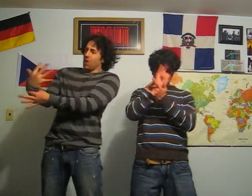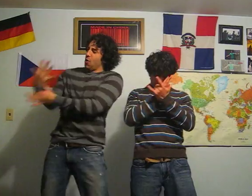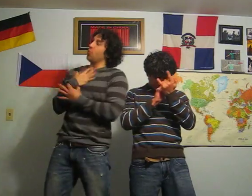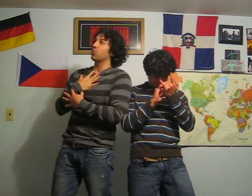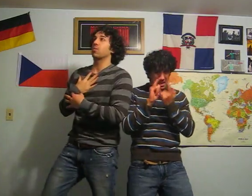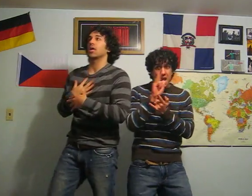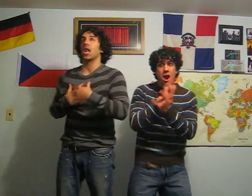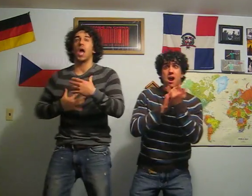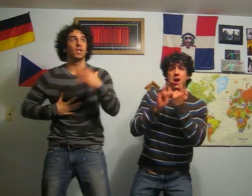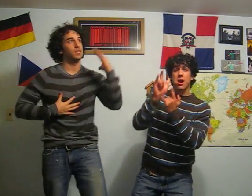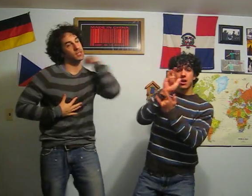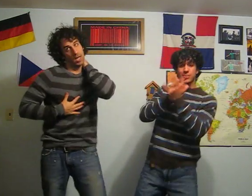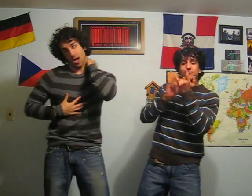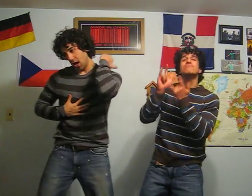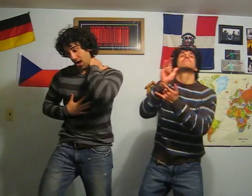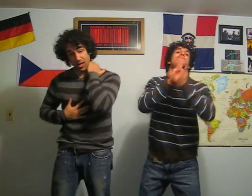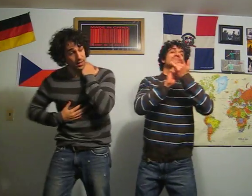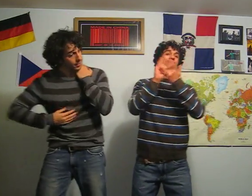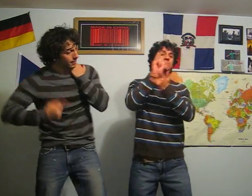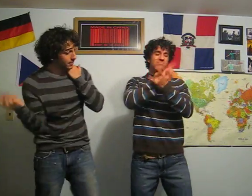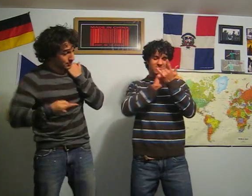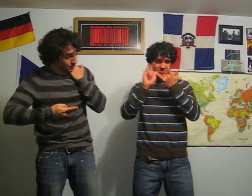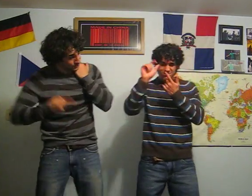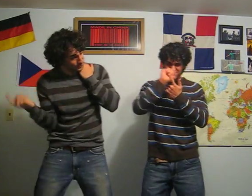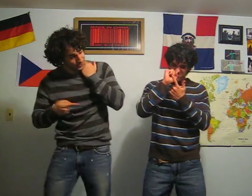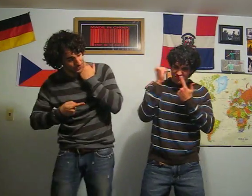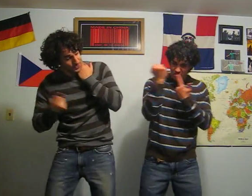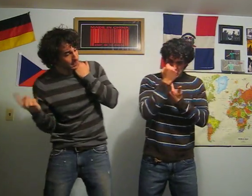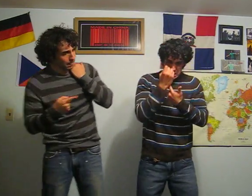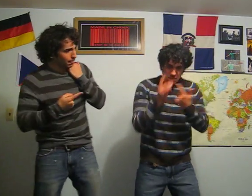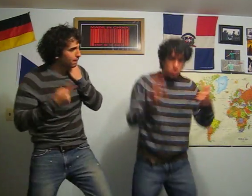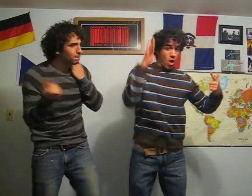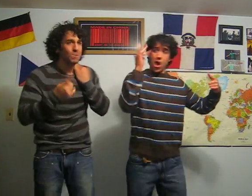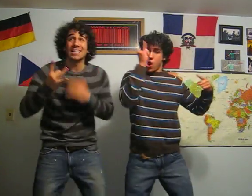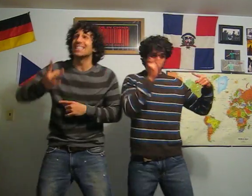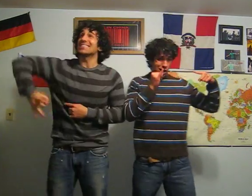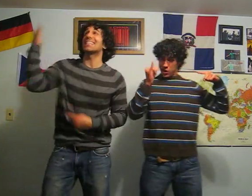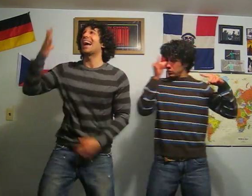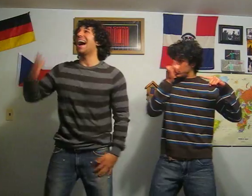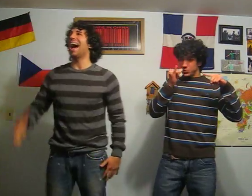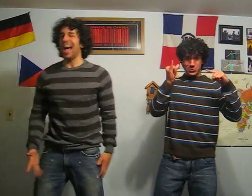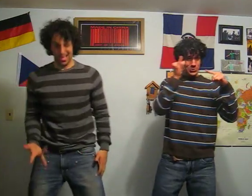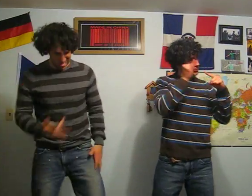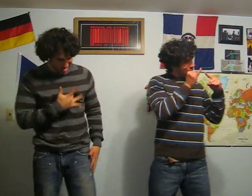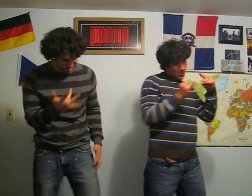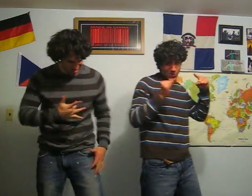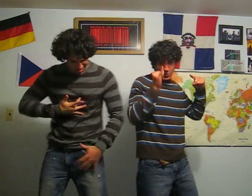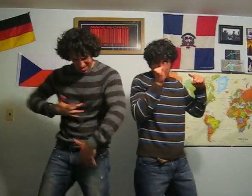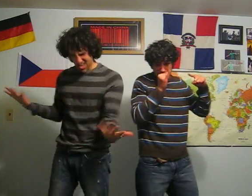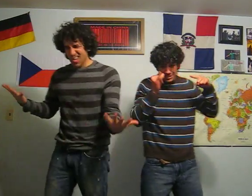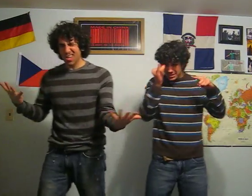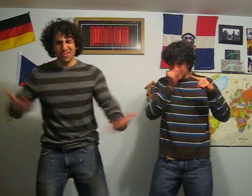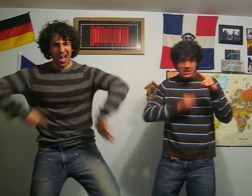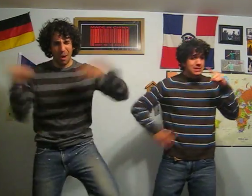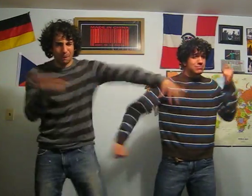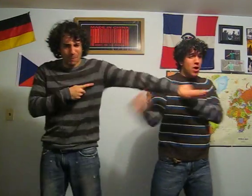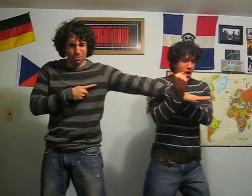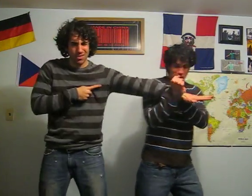going under Baby, I don't need to put you higher Cause I'm burning